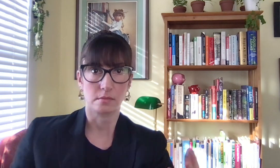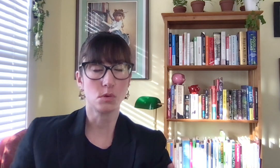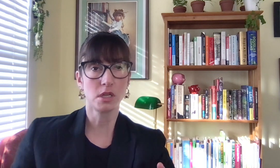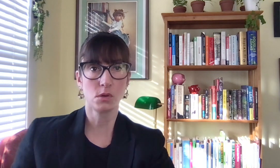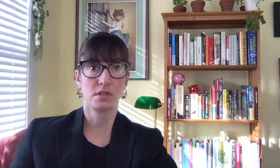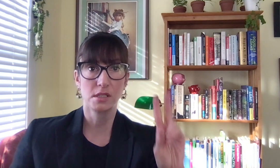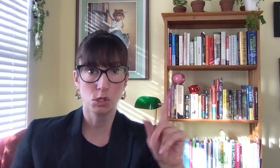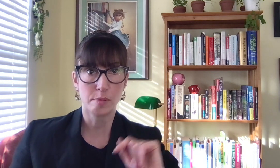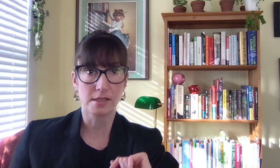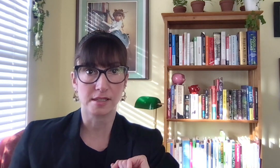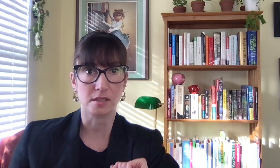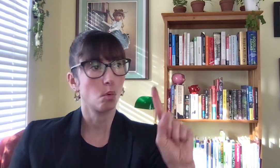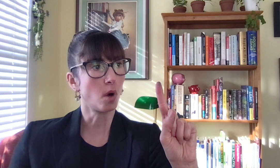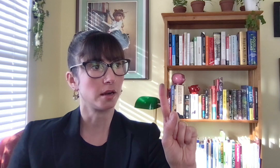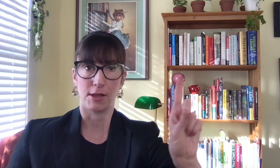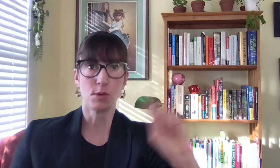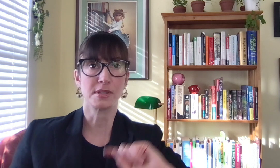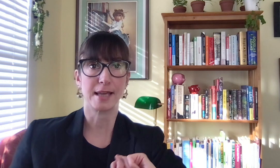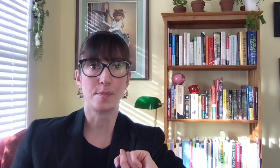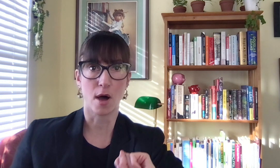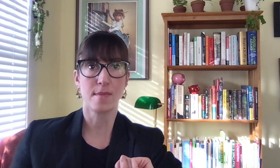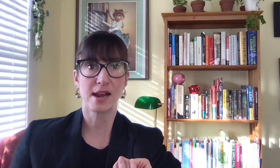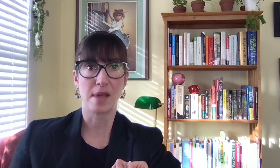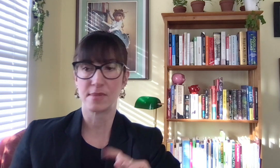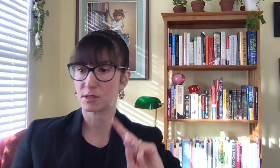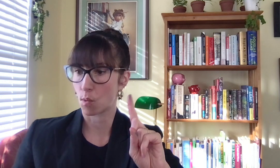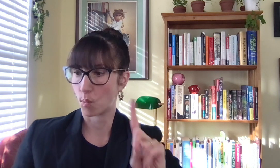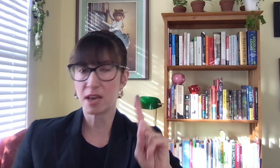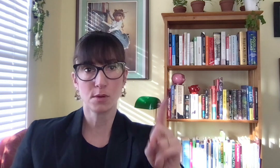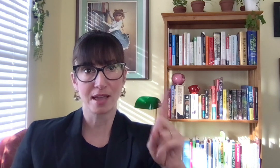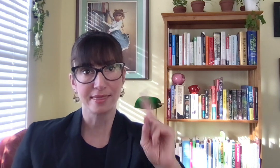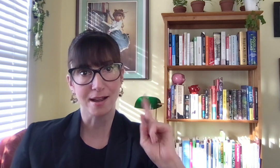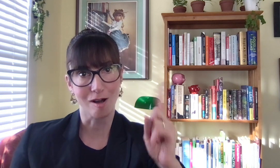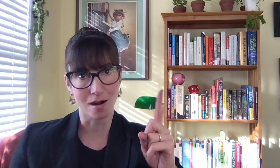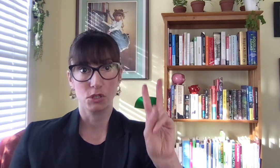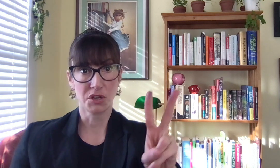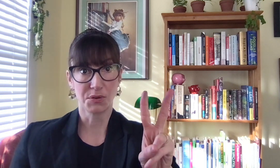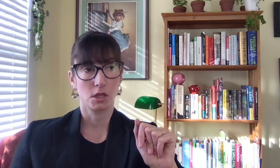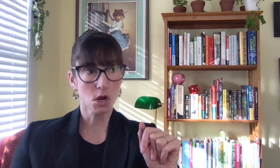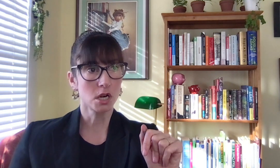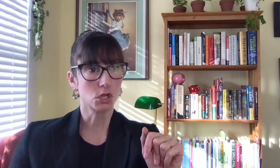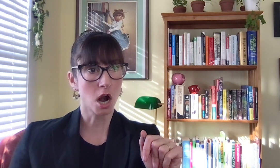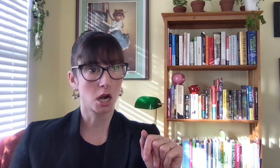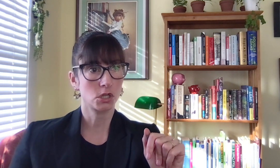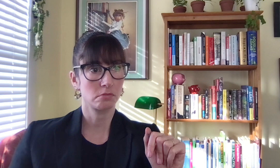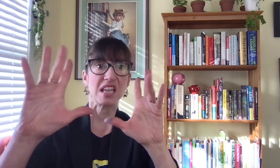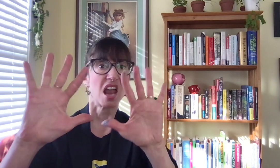You will use this two-part system. One, you will set up automatic payments when you get that card. Two, you're going to charge $10